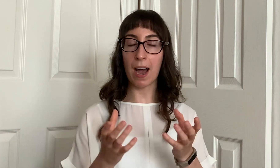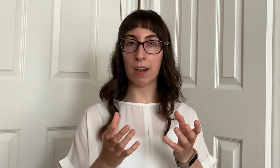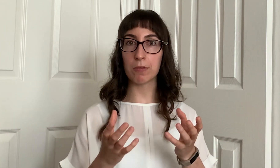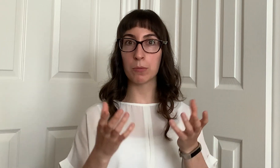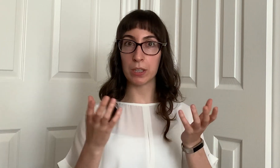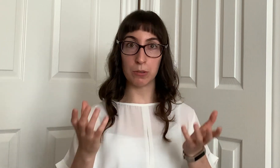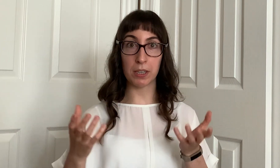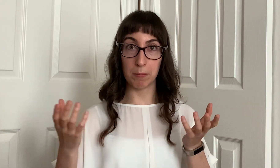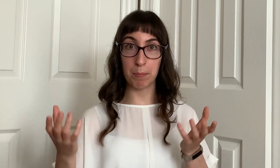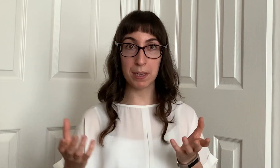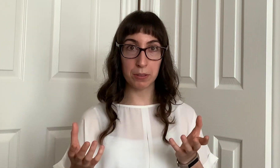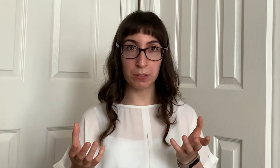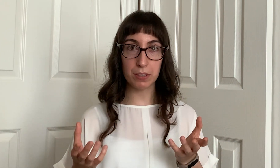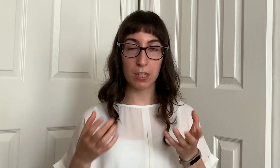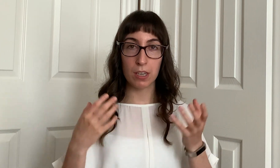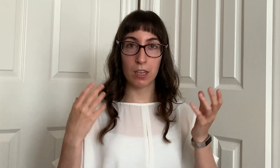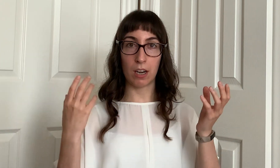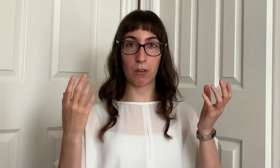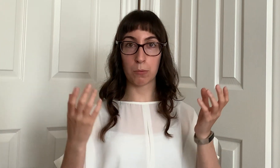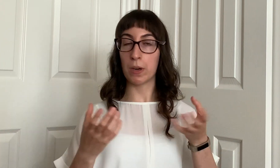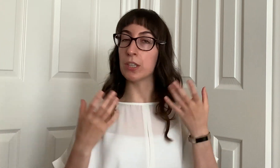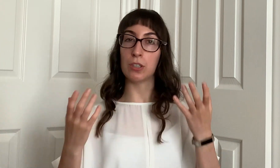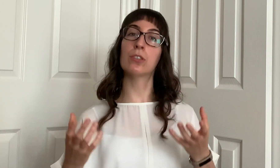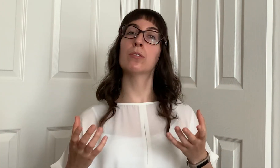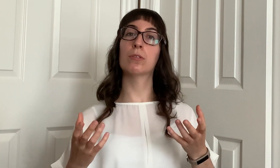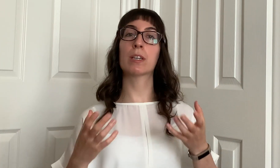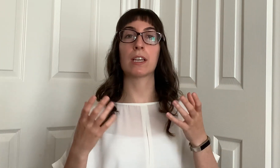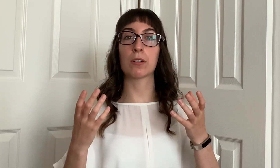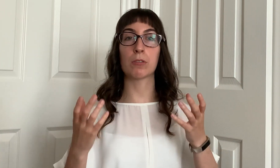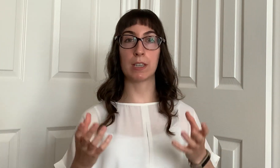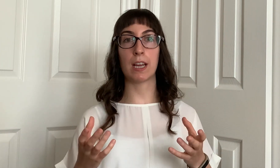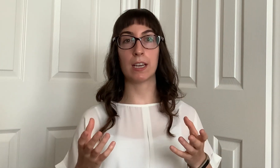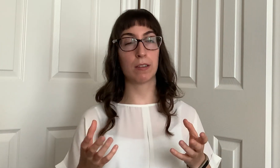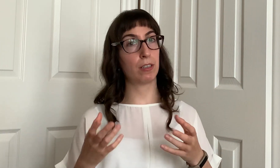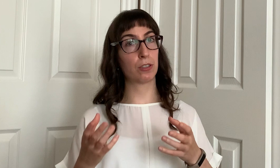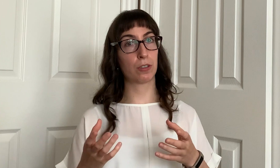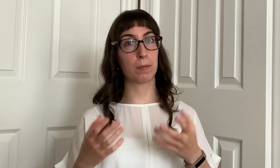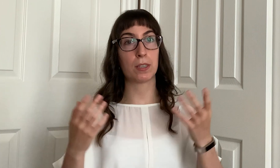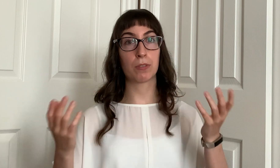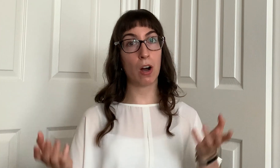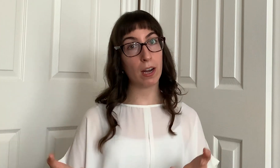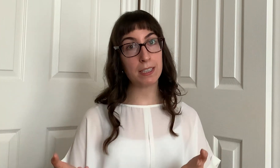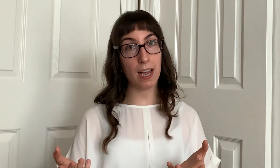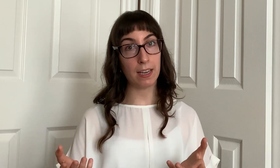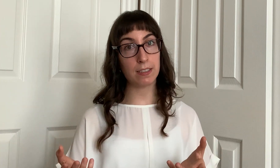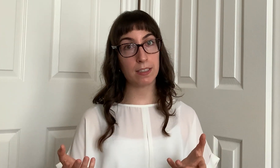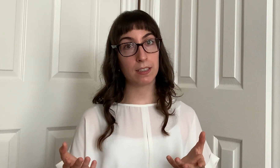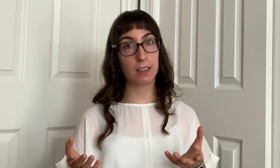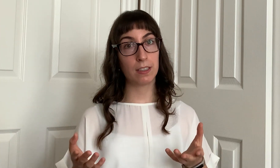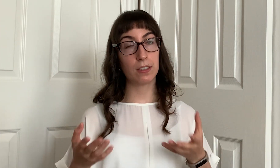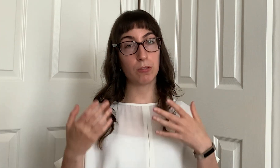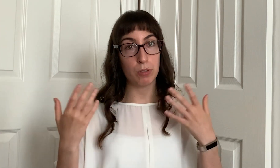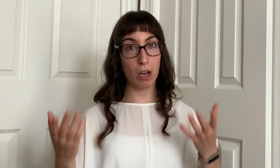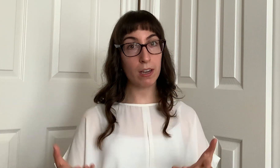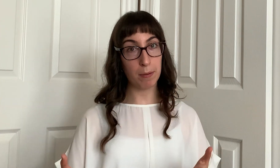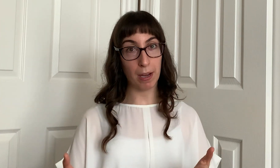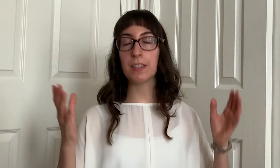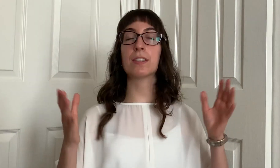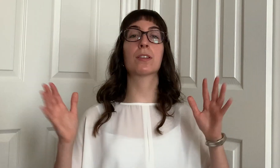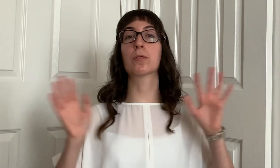what you can build or what you can create in terms of content to talk about and this is